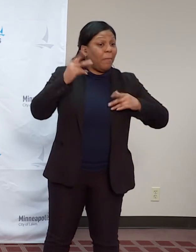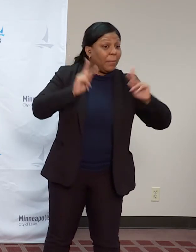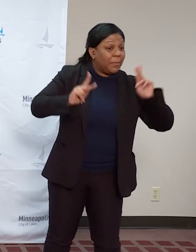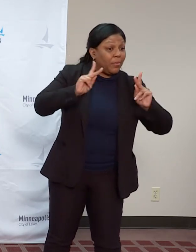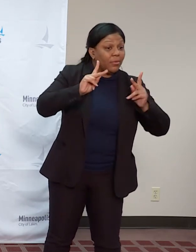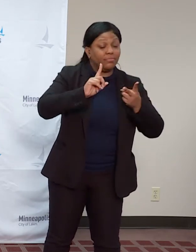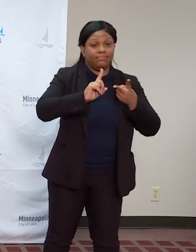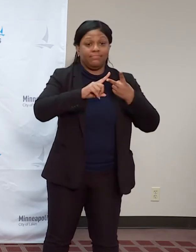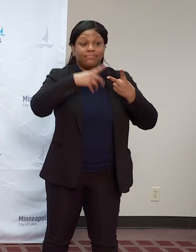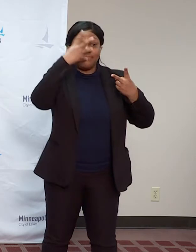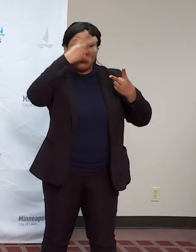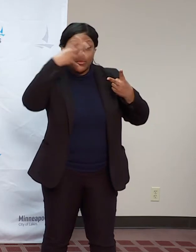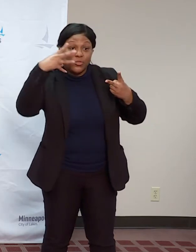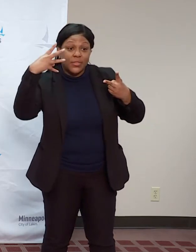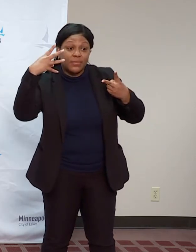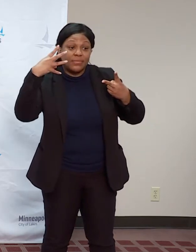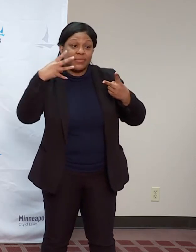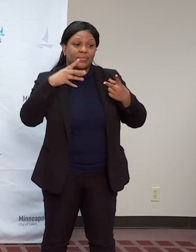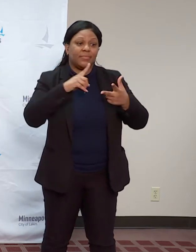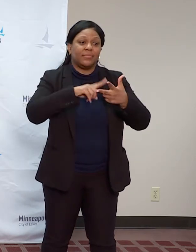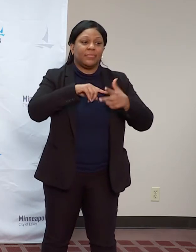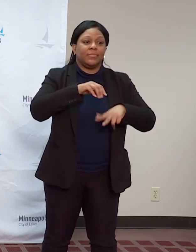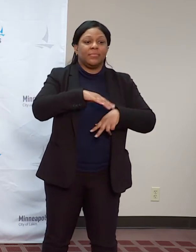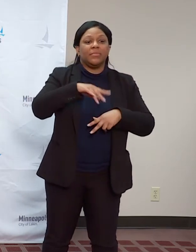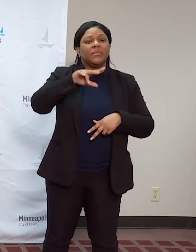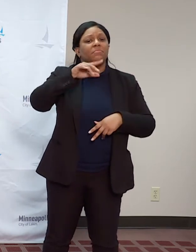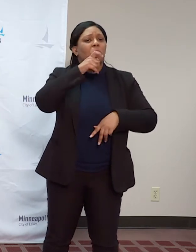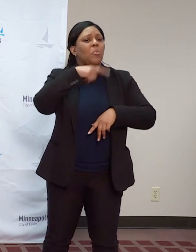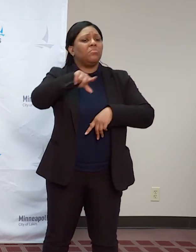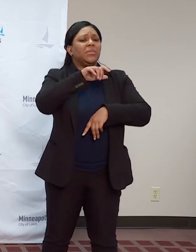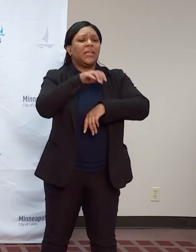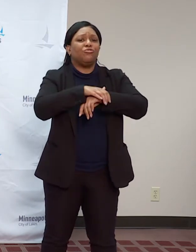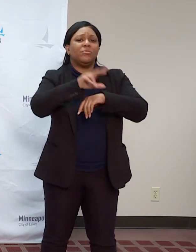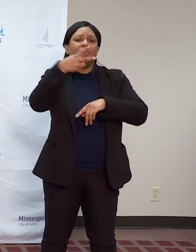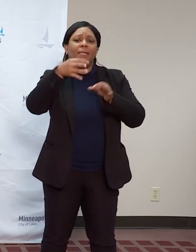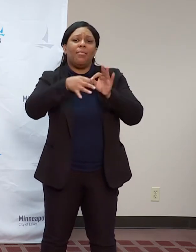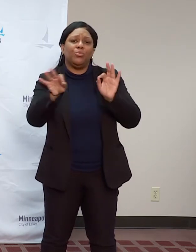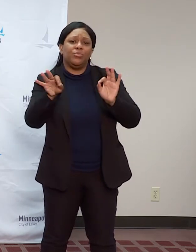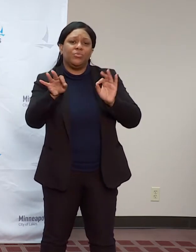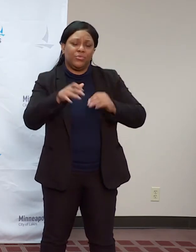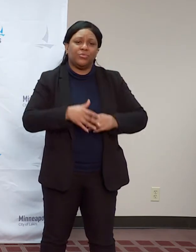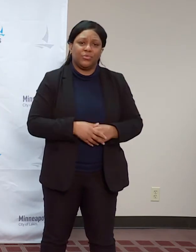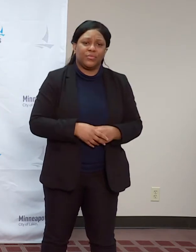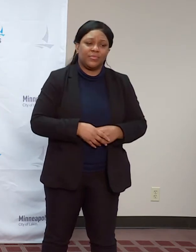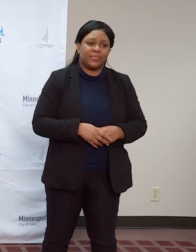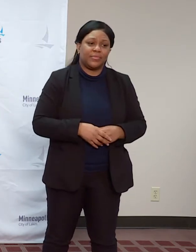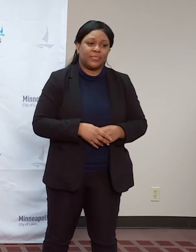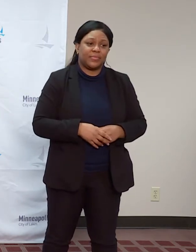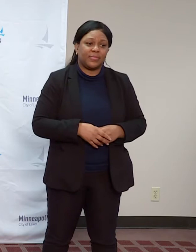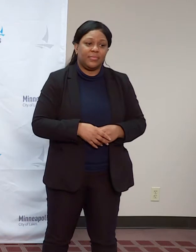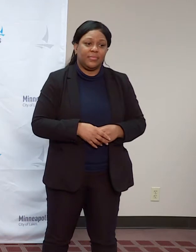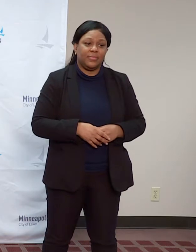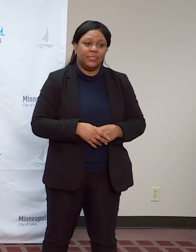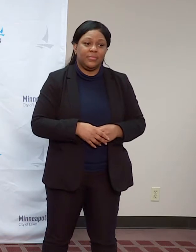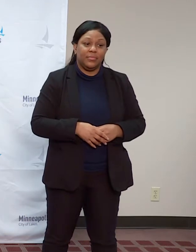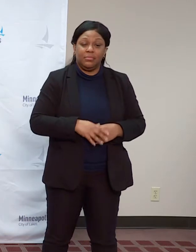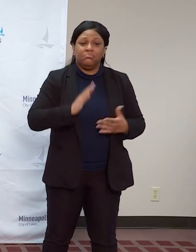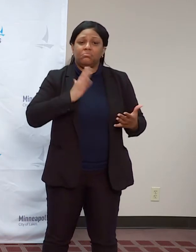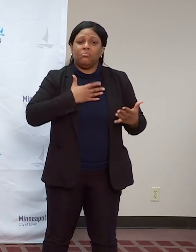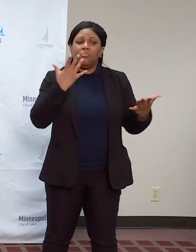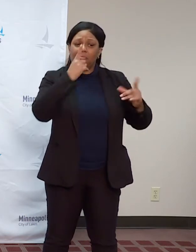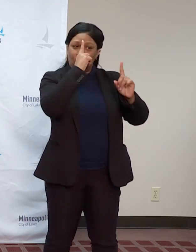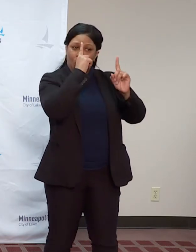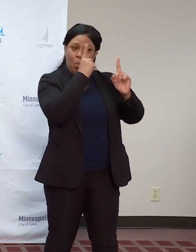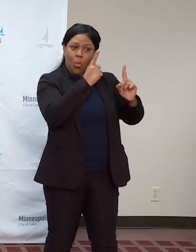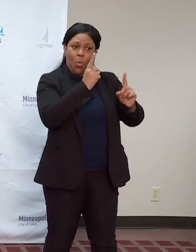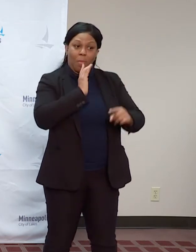The city there are plans to reach out using every social media outlet, an array of community